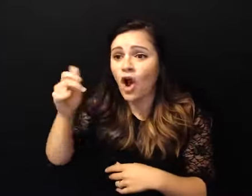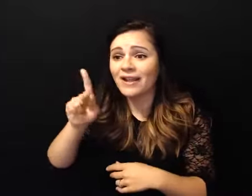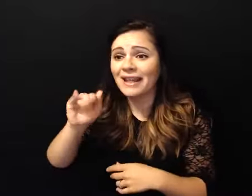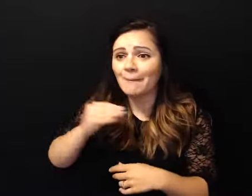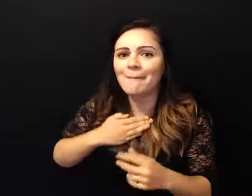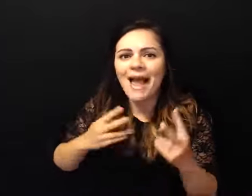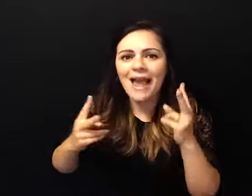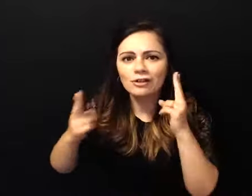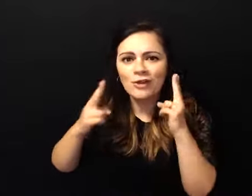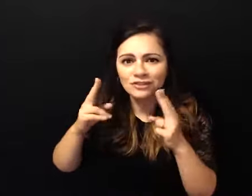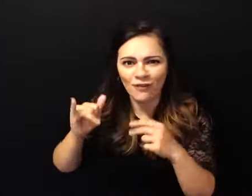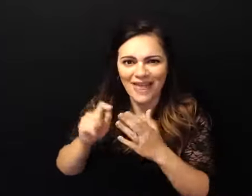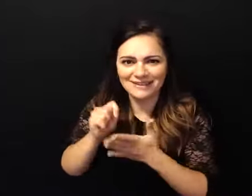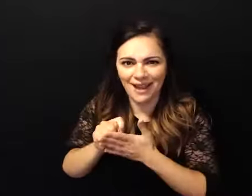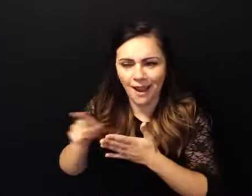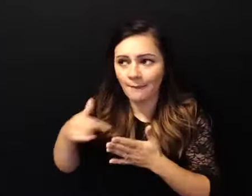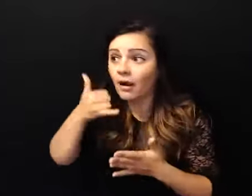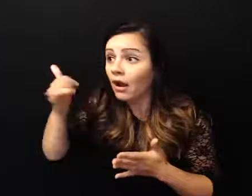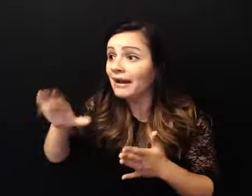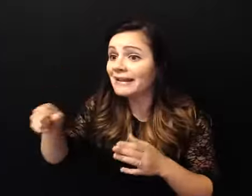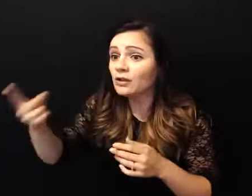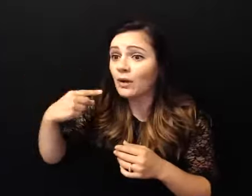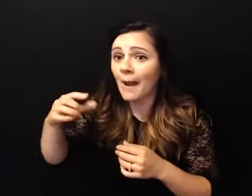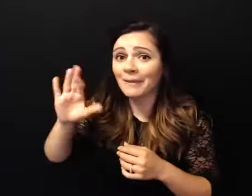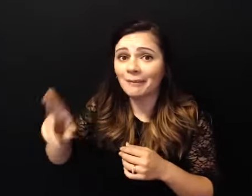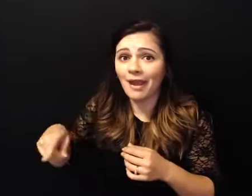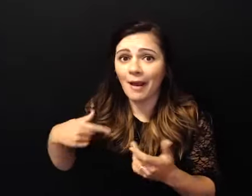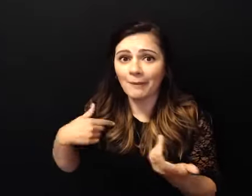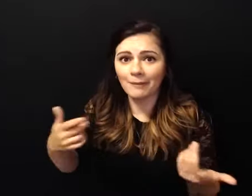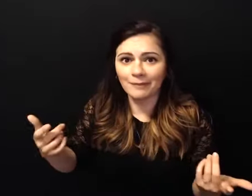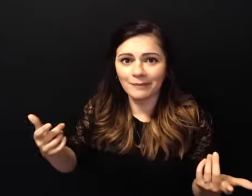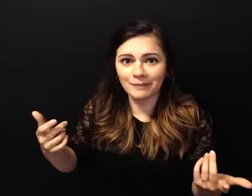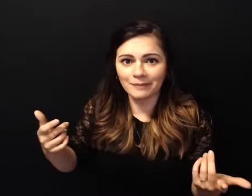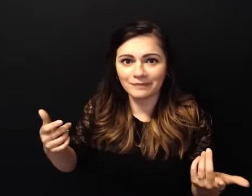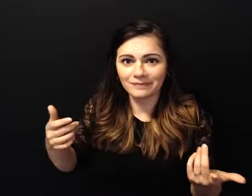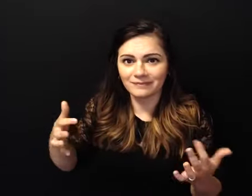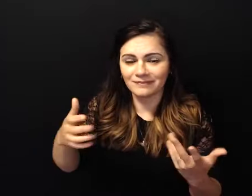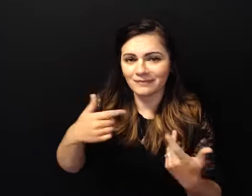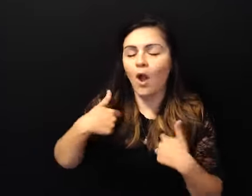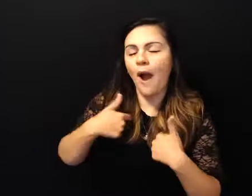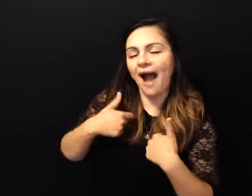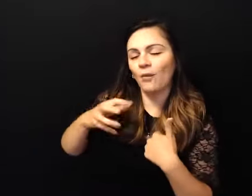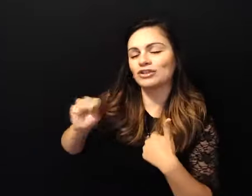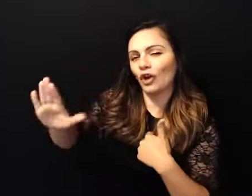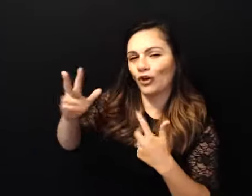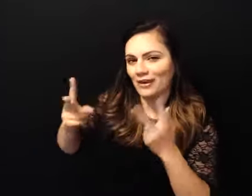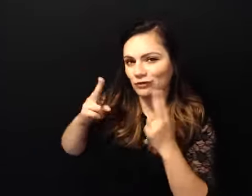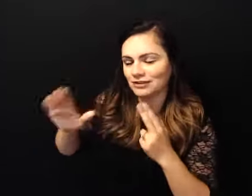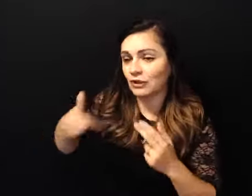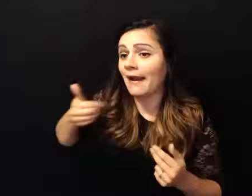pick me up you know and hi you know i'm kim i'm your hairdresser will you come and get me click you know they just kept hanging up on me and i wasn't a hairdresser for much